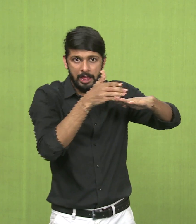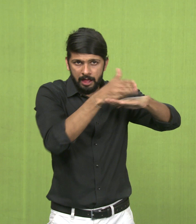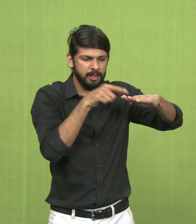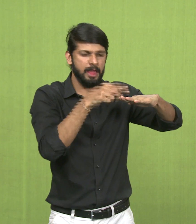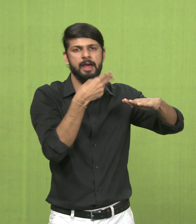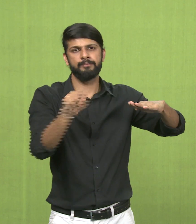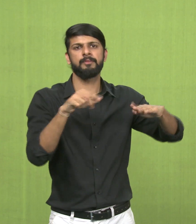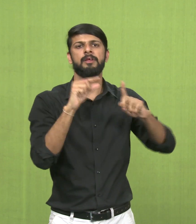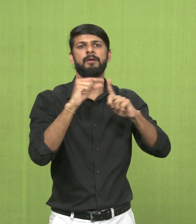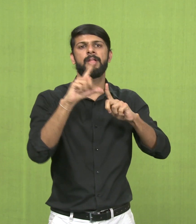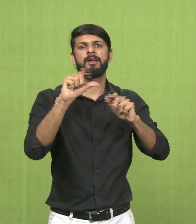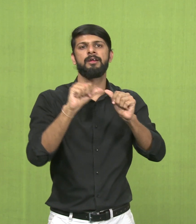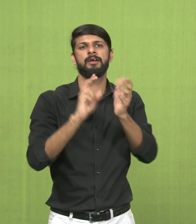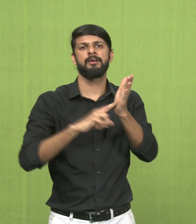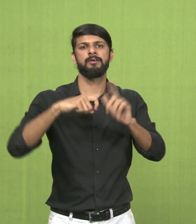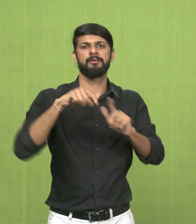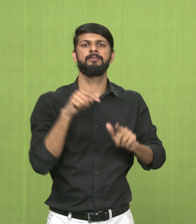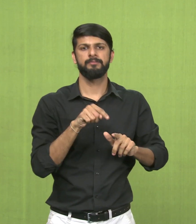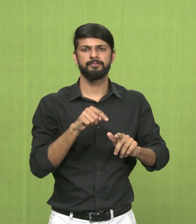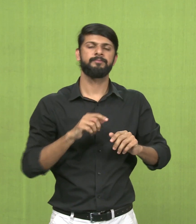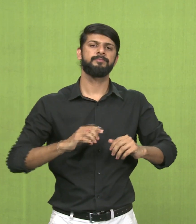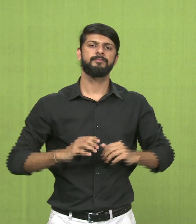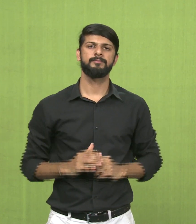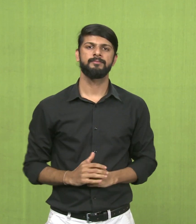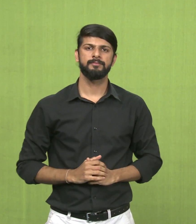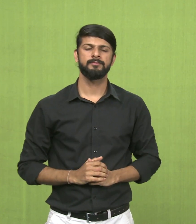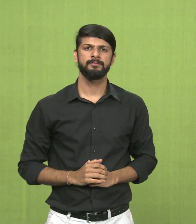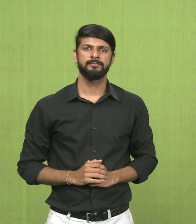You saw in the painting, the plate of fruits was placed on a plank.